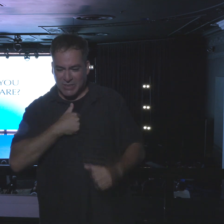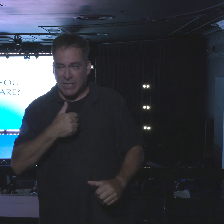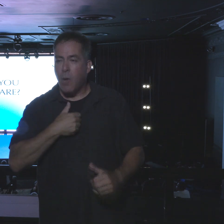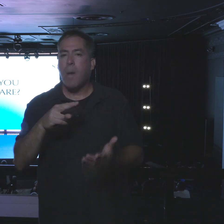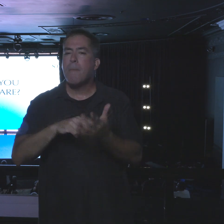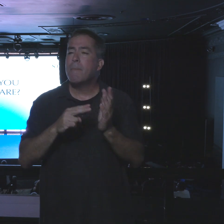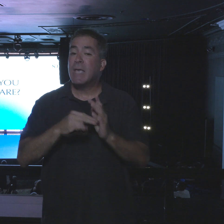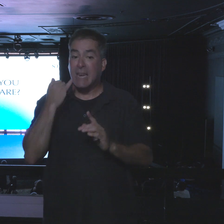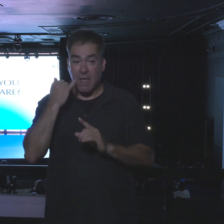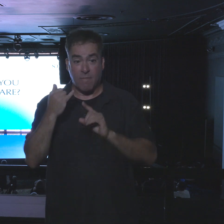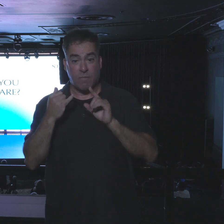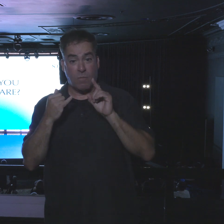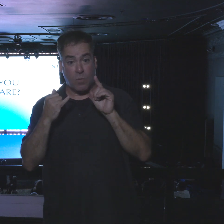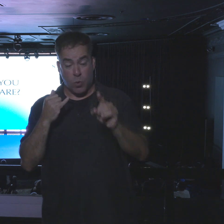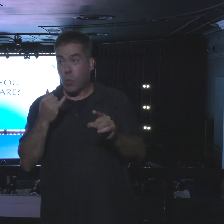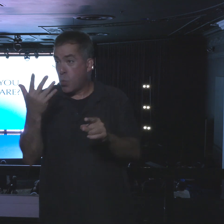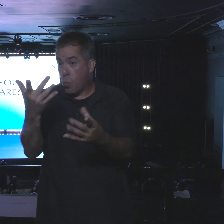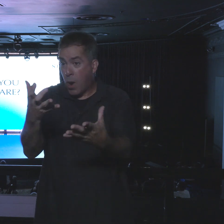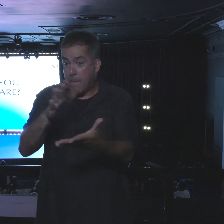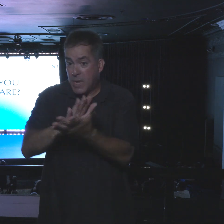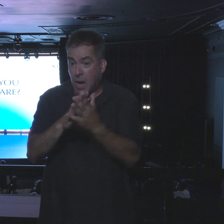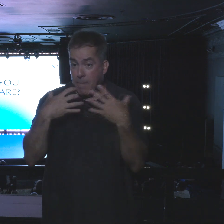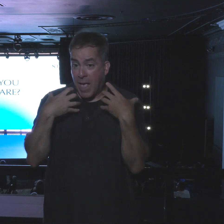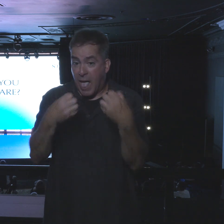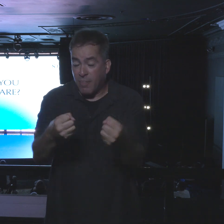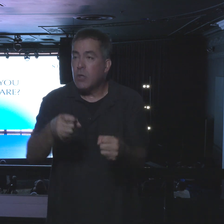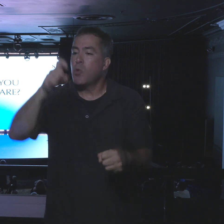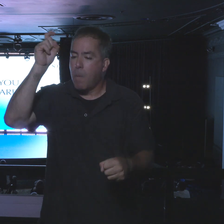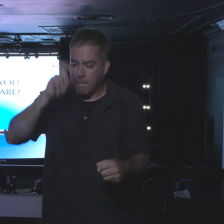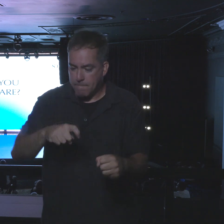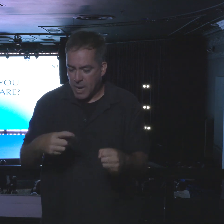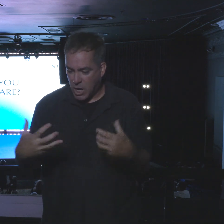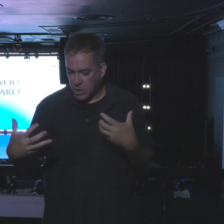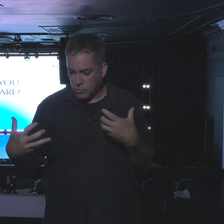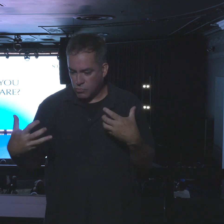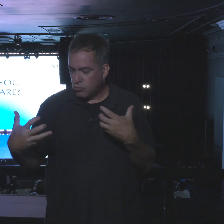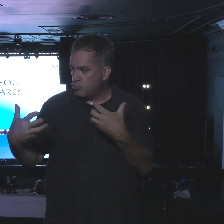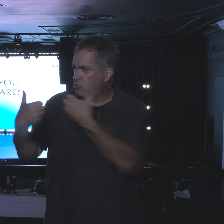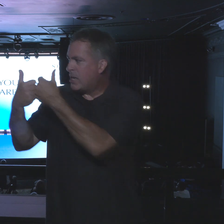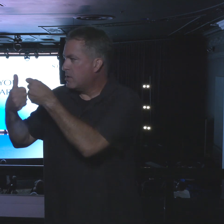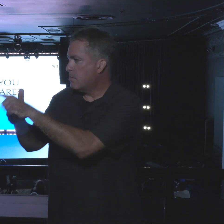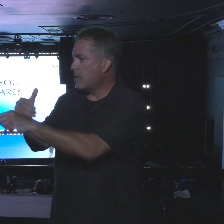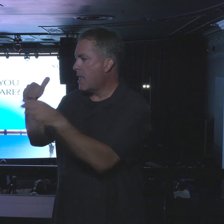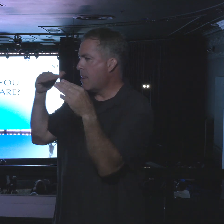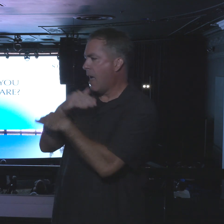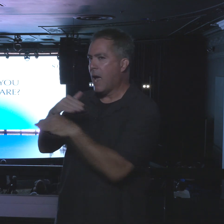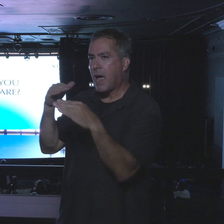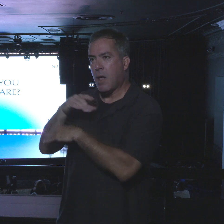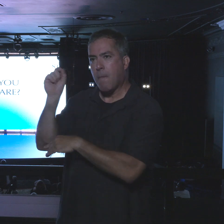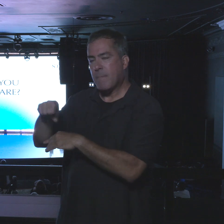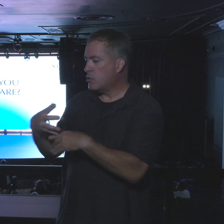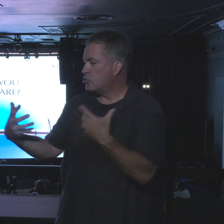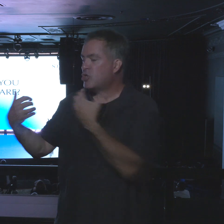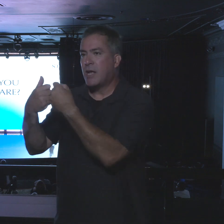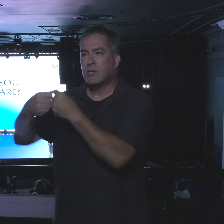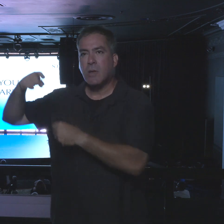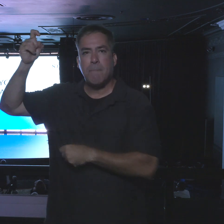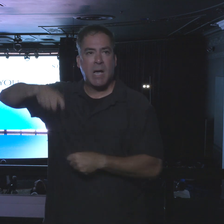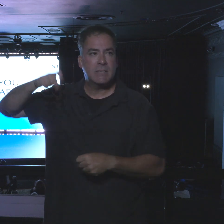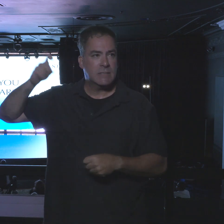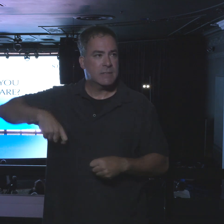if they're going to become healthy, they must challenge the lie. The lie has to be challenged.